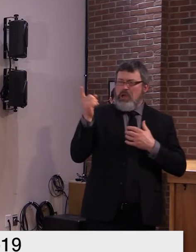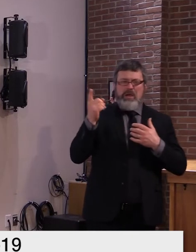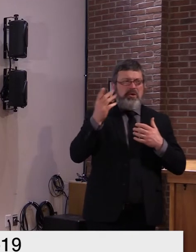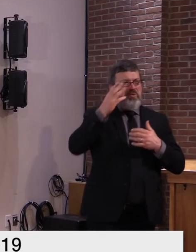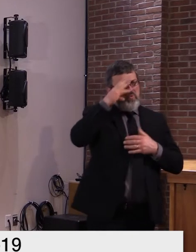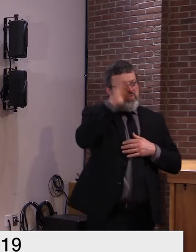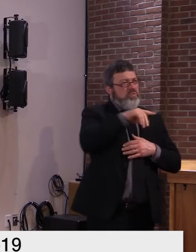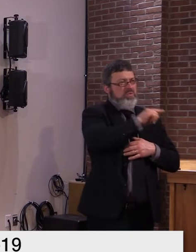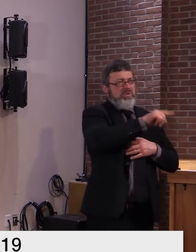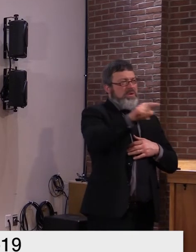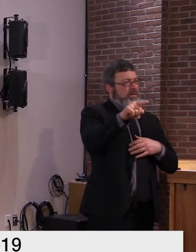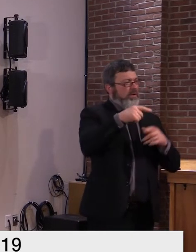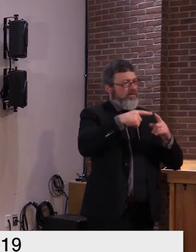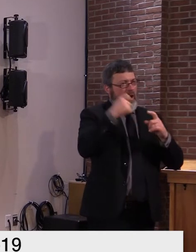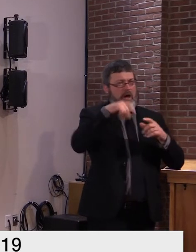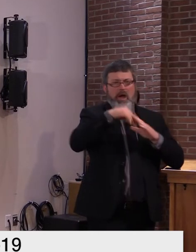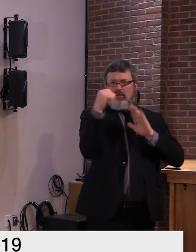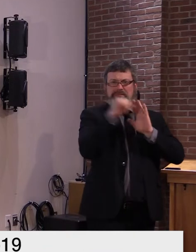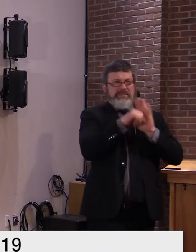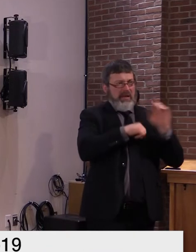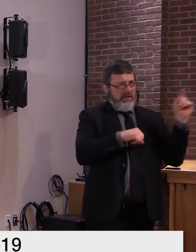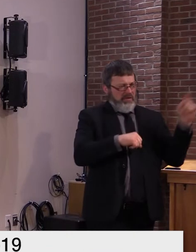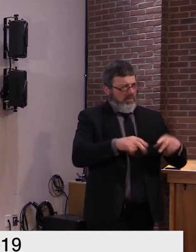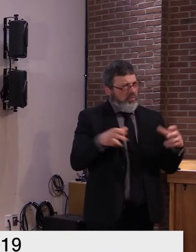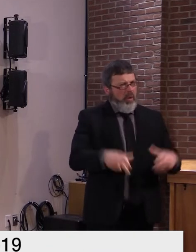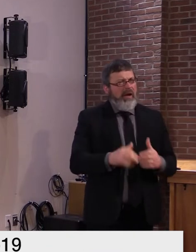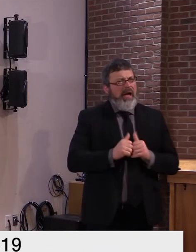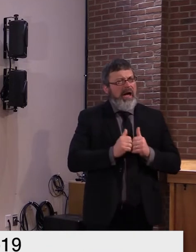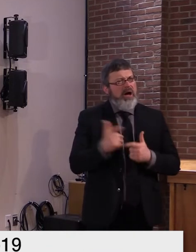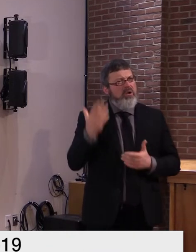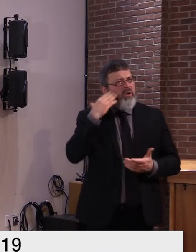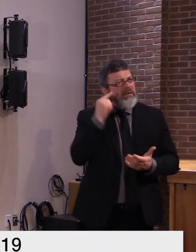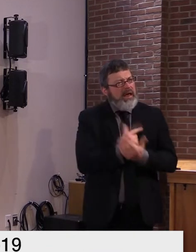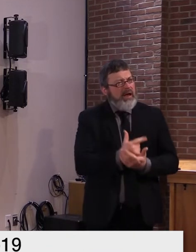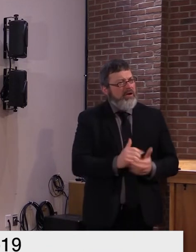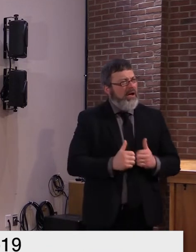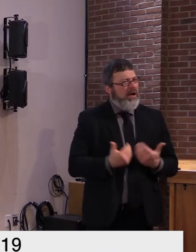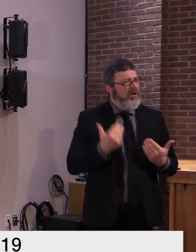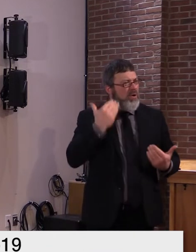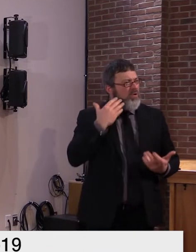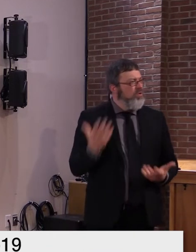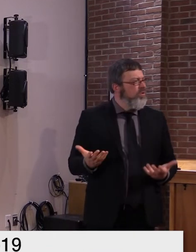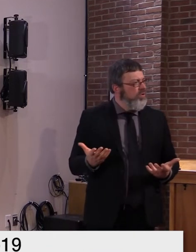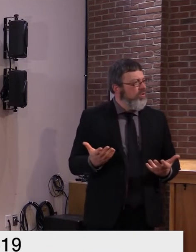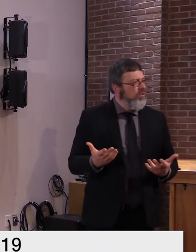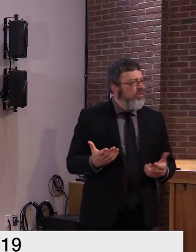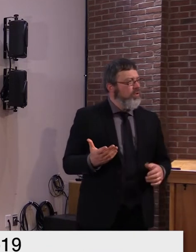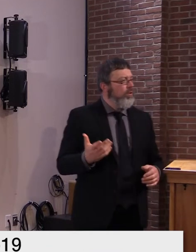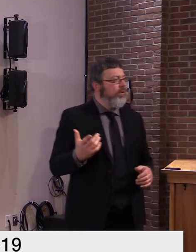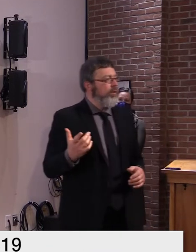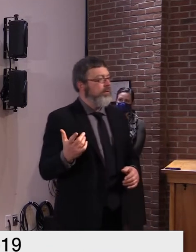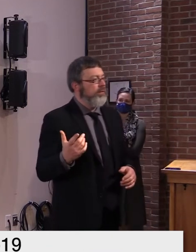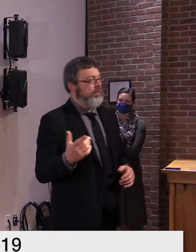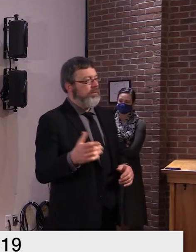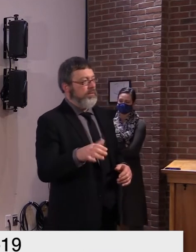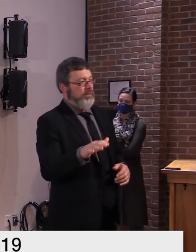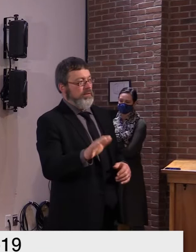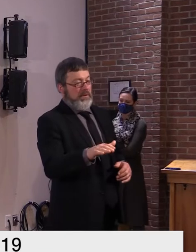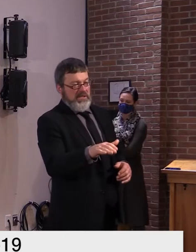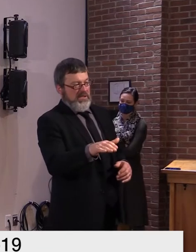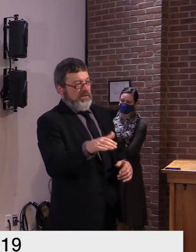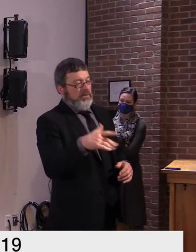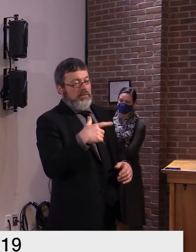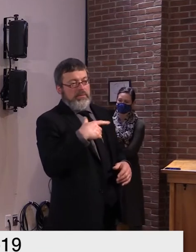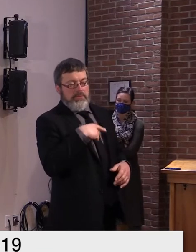yeah again not a perfect system but i'll ask uh commissioner shirling or uh secretary curly uh maybe they could uh provide